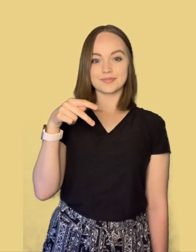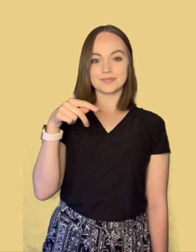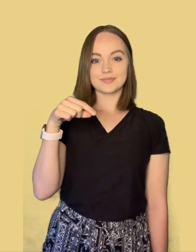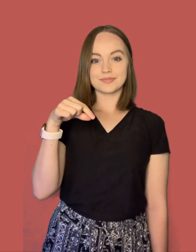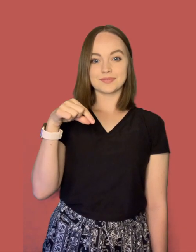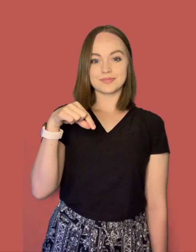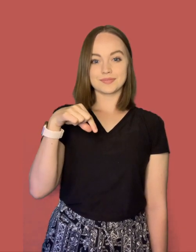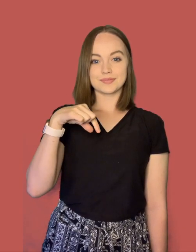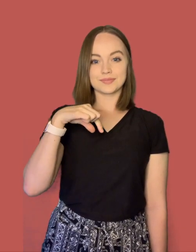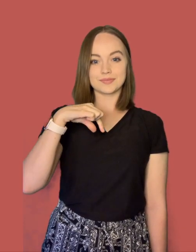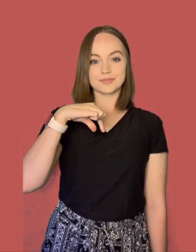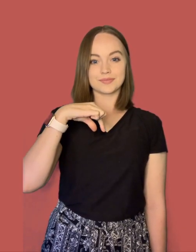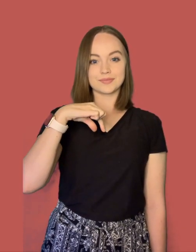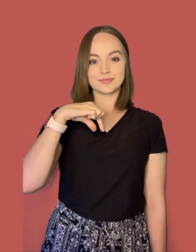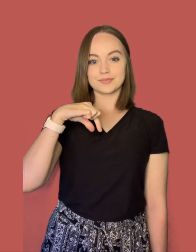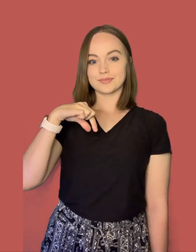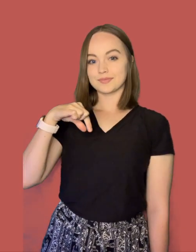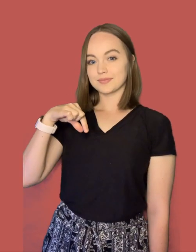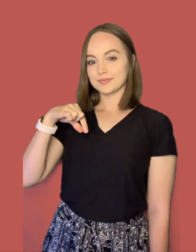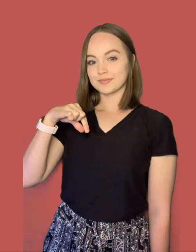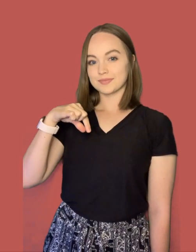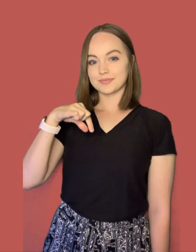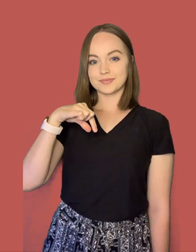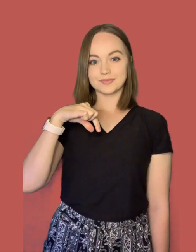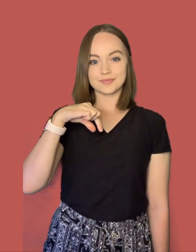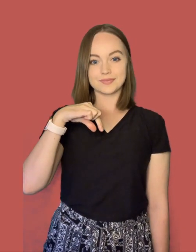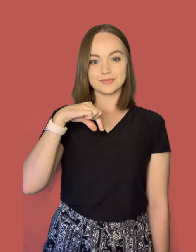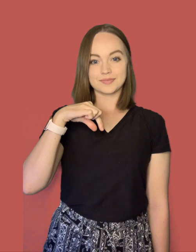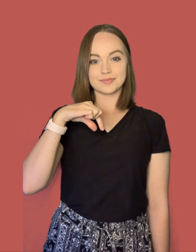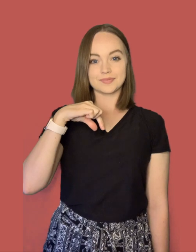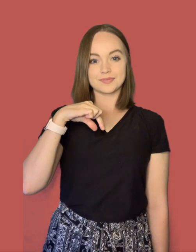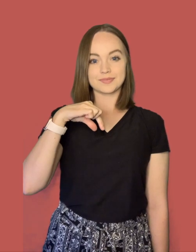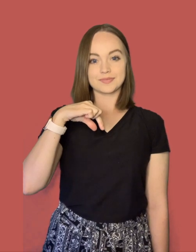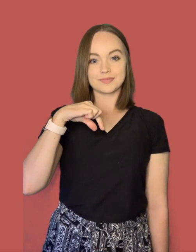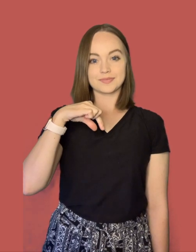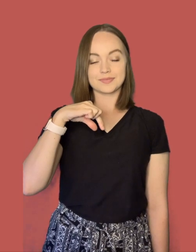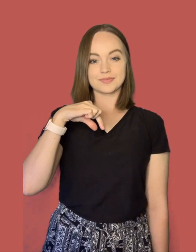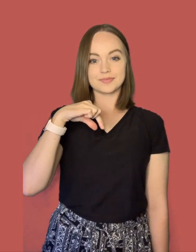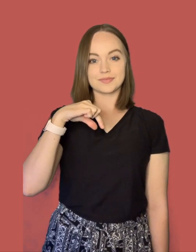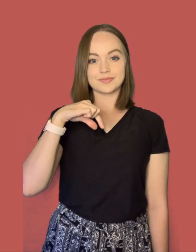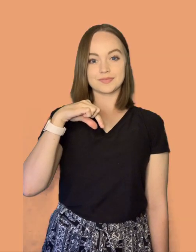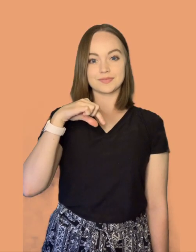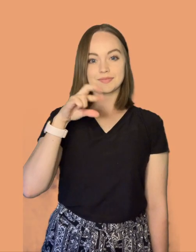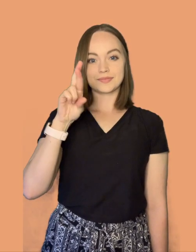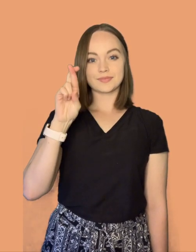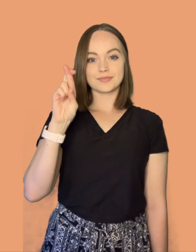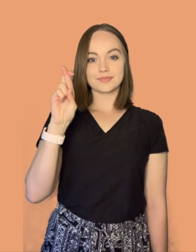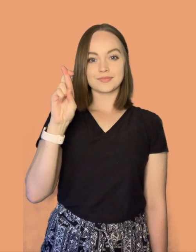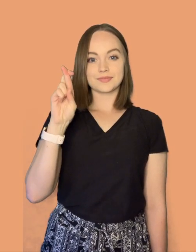Q Q Q R